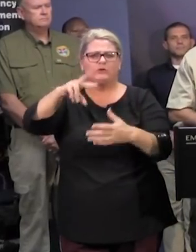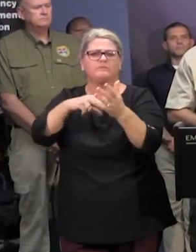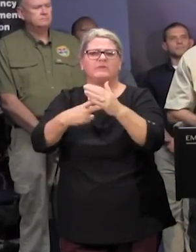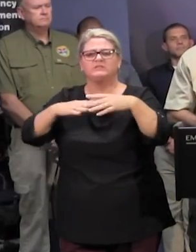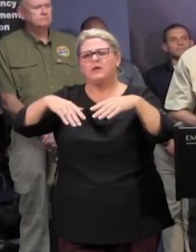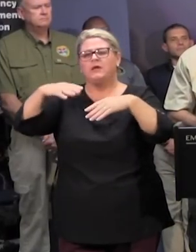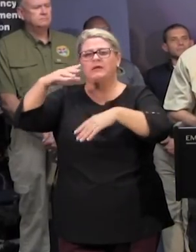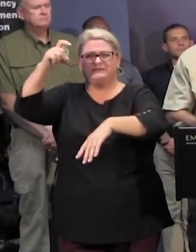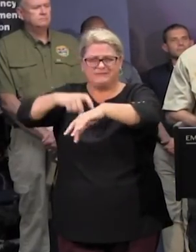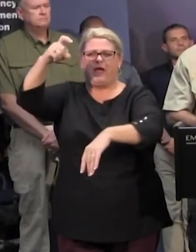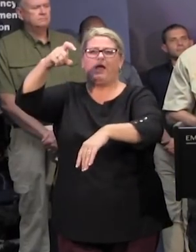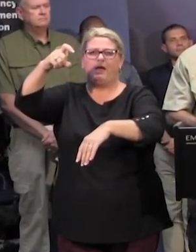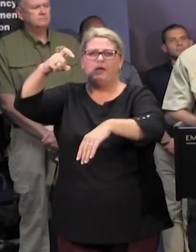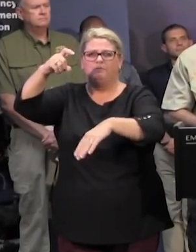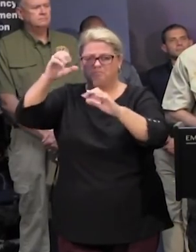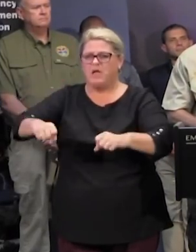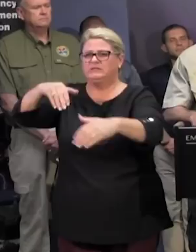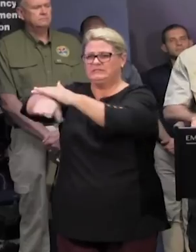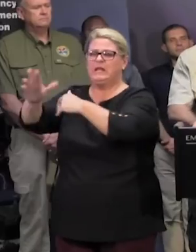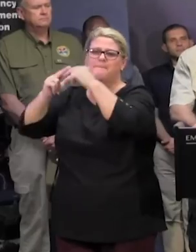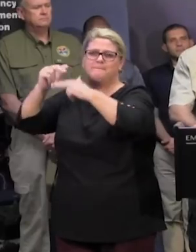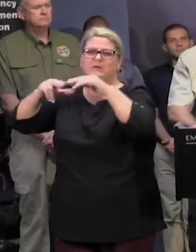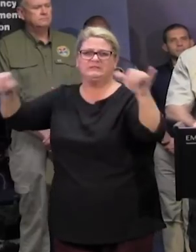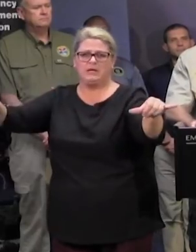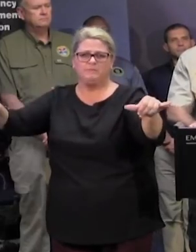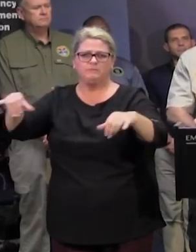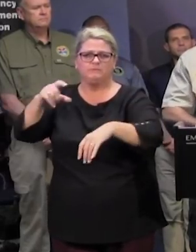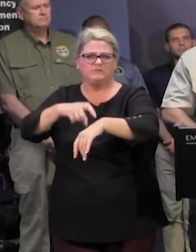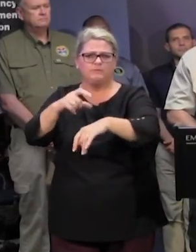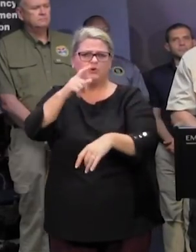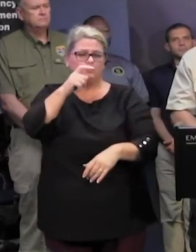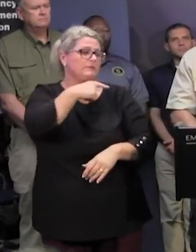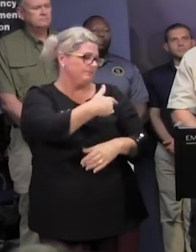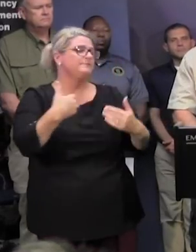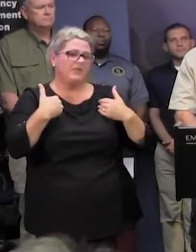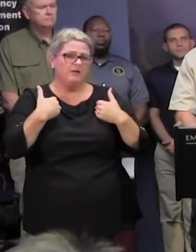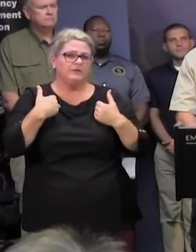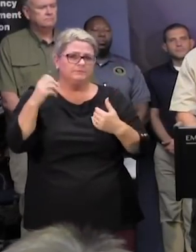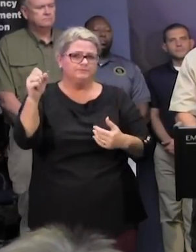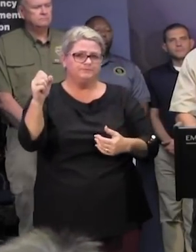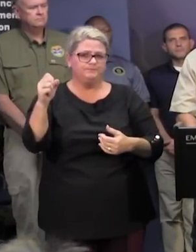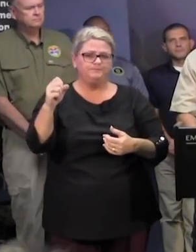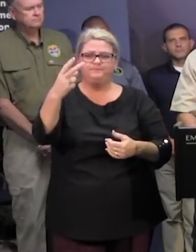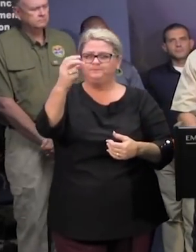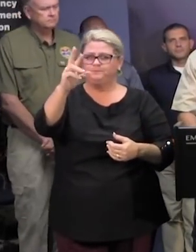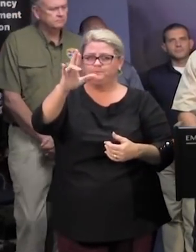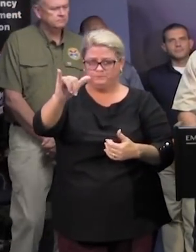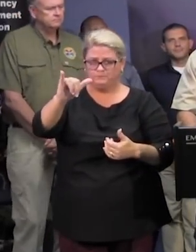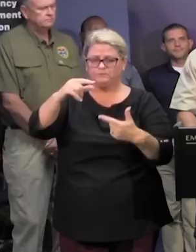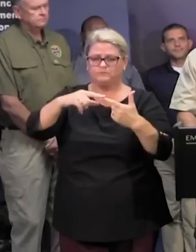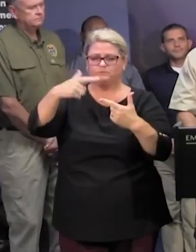yesterday i think i have them here uh we have curfews now uh ory